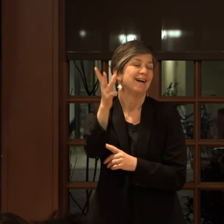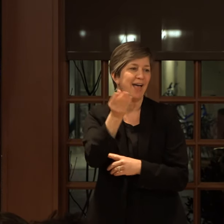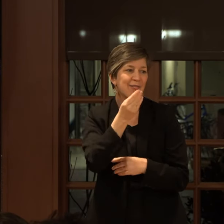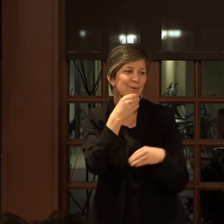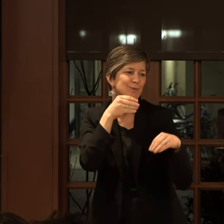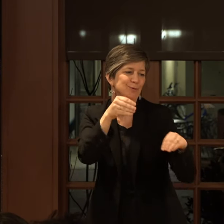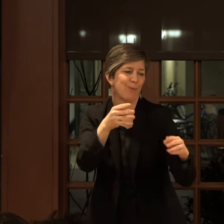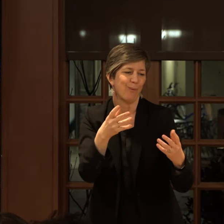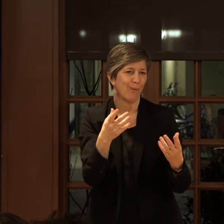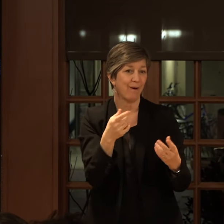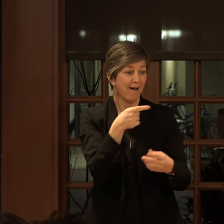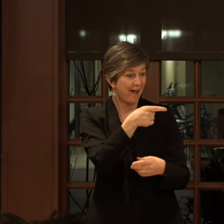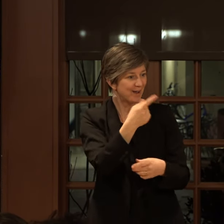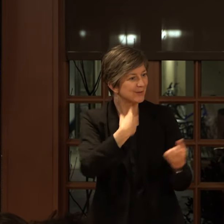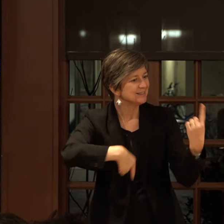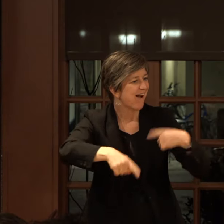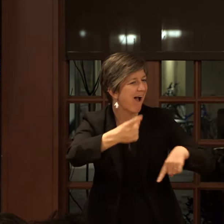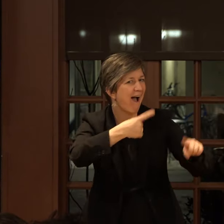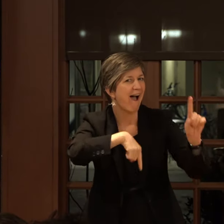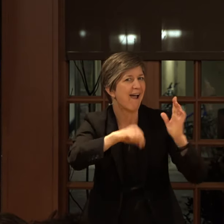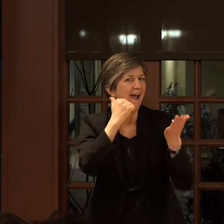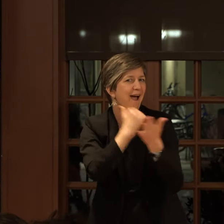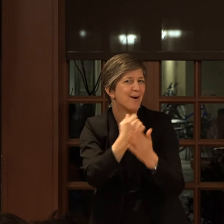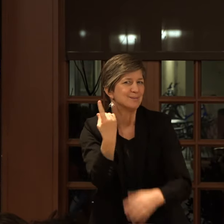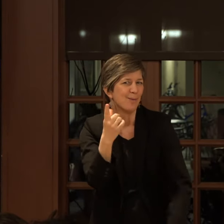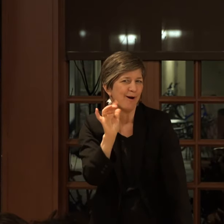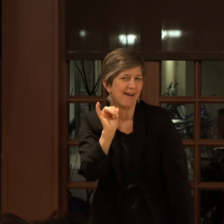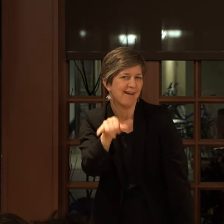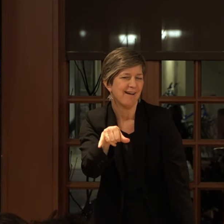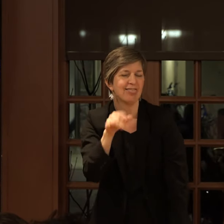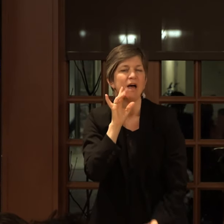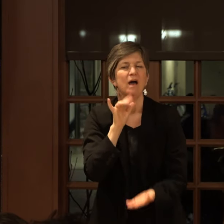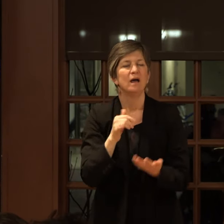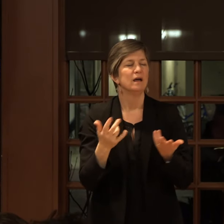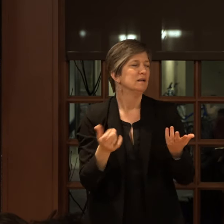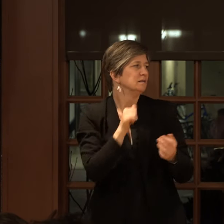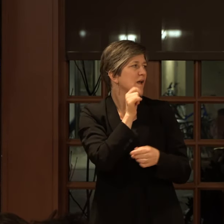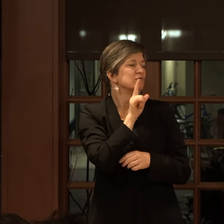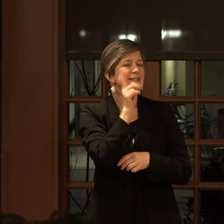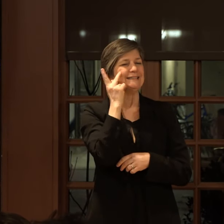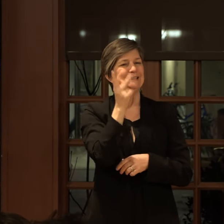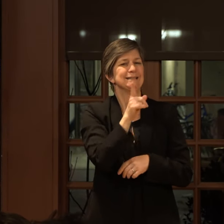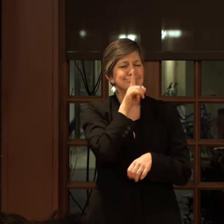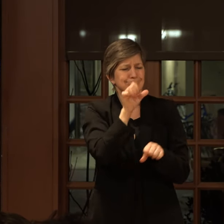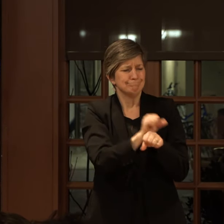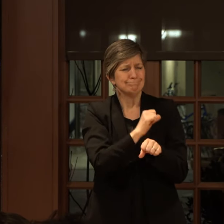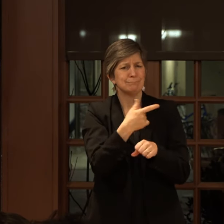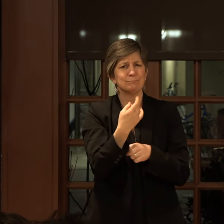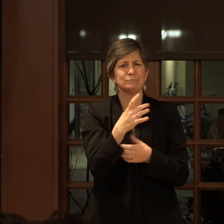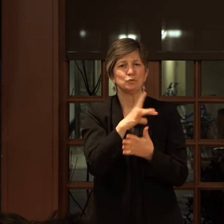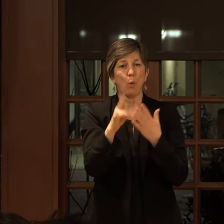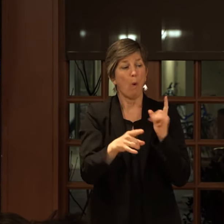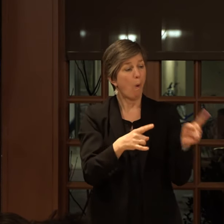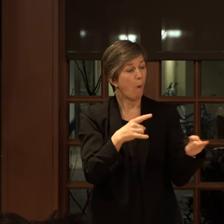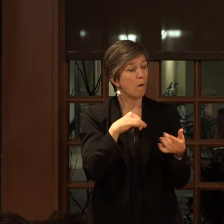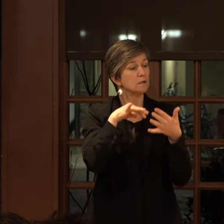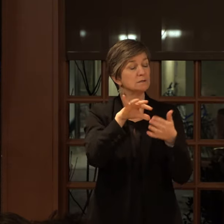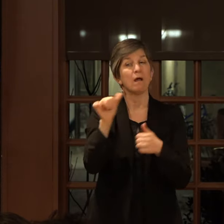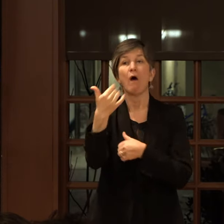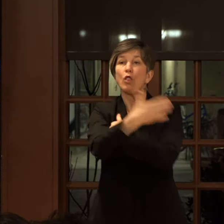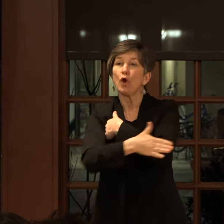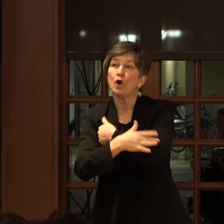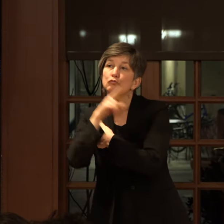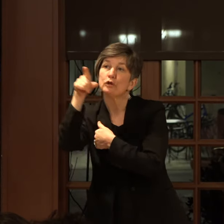store and you can sign to somebody, you know? It's not seen as a practical choice. It's not like, oh, you'll go study abroad somewhere,